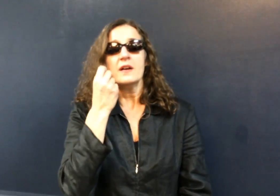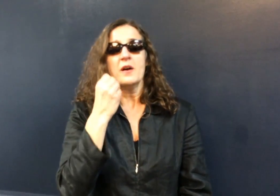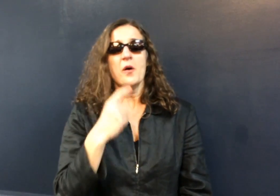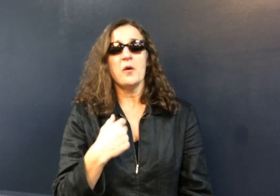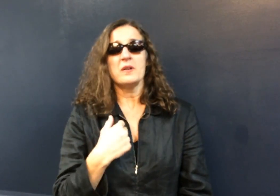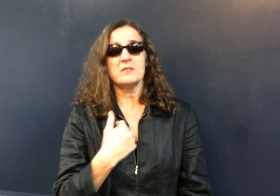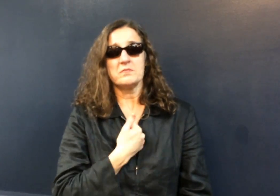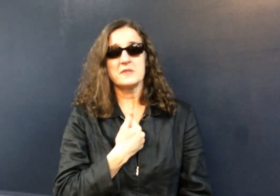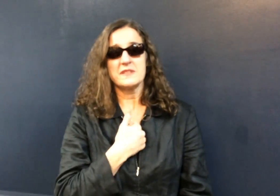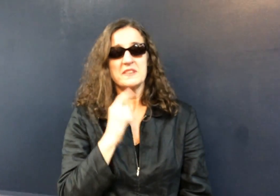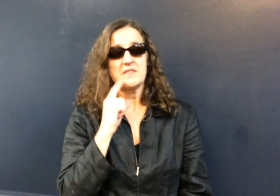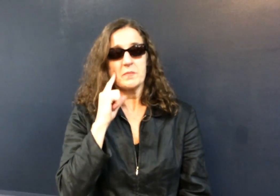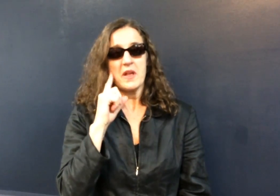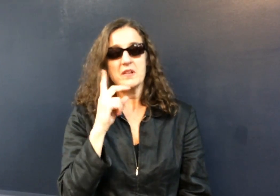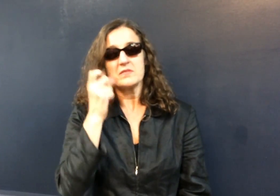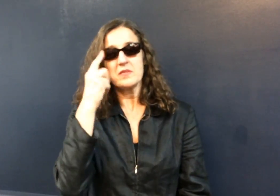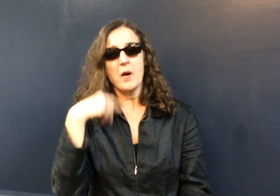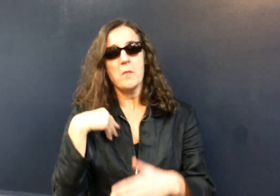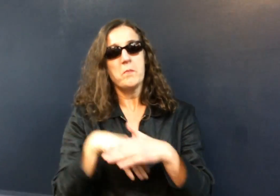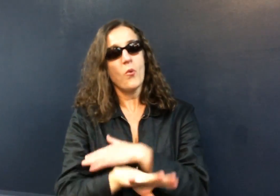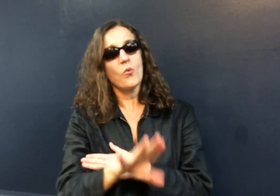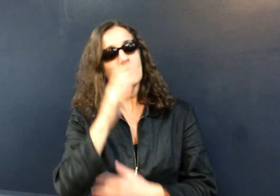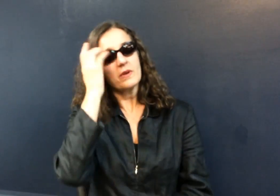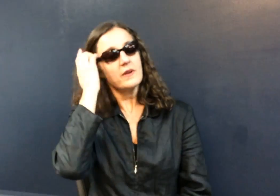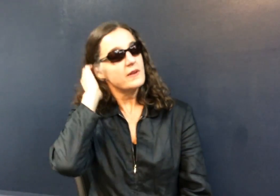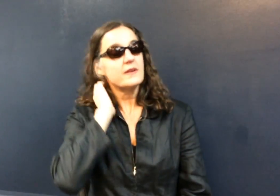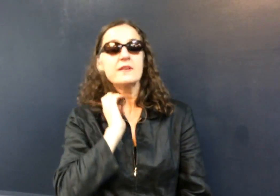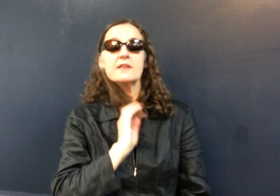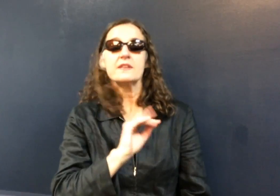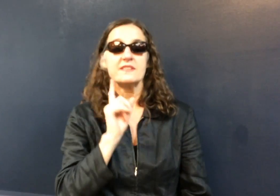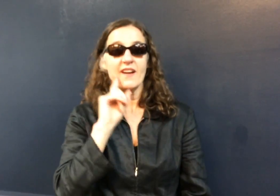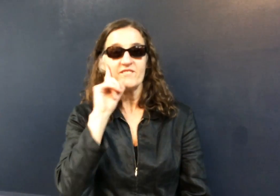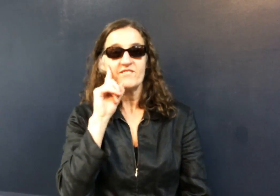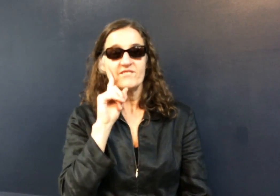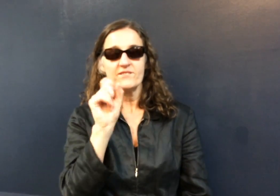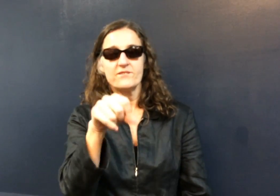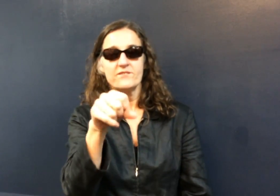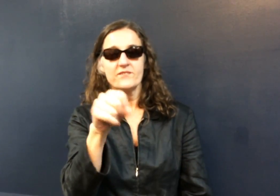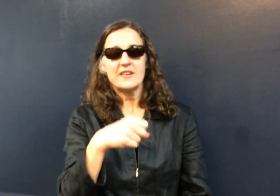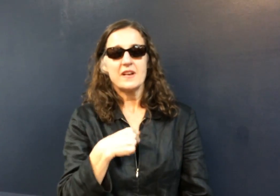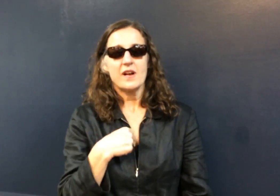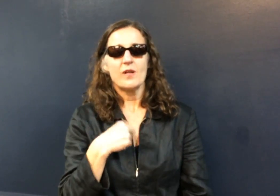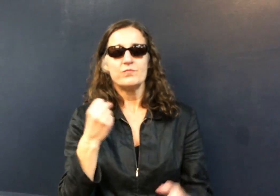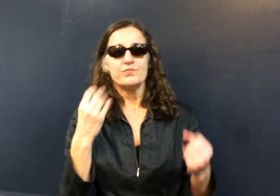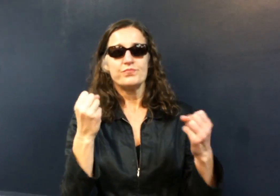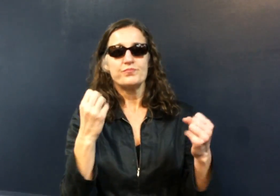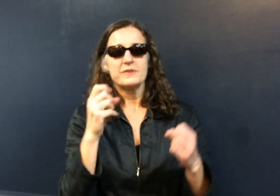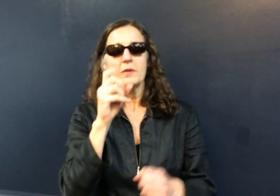I was born deaf and used visual ASL, speech reading, and different forms of communication.